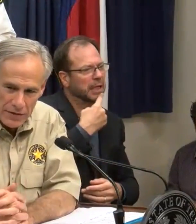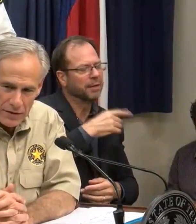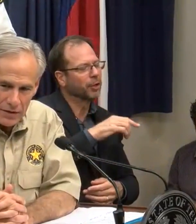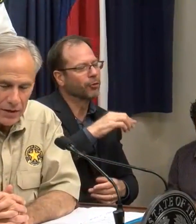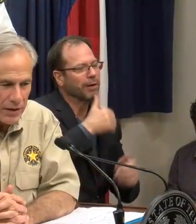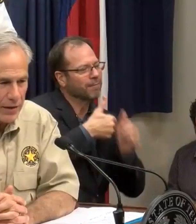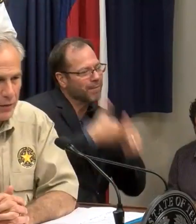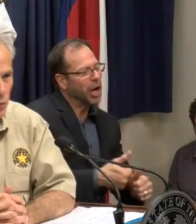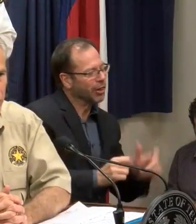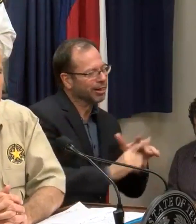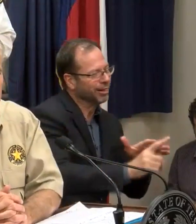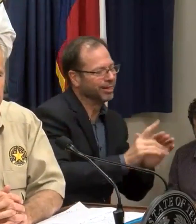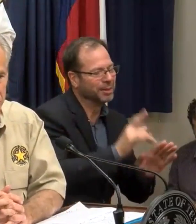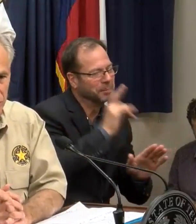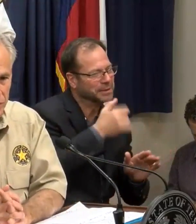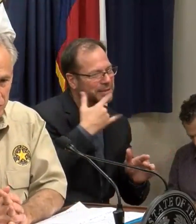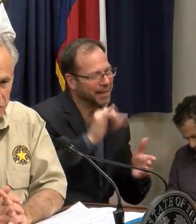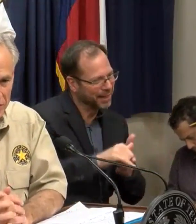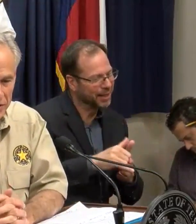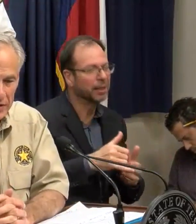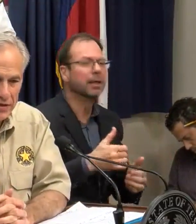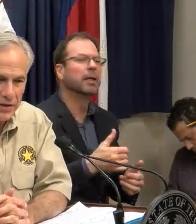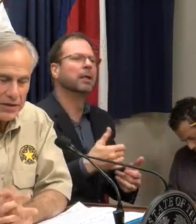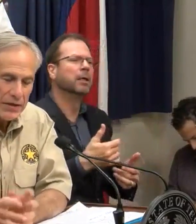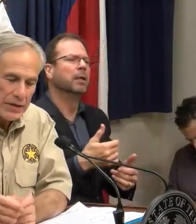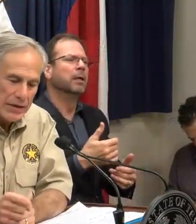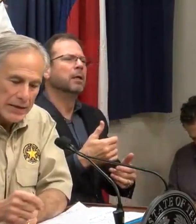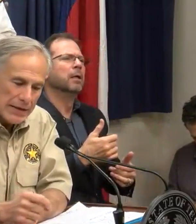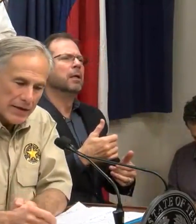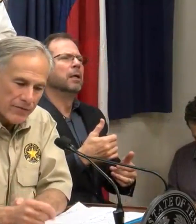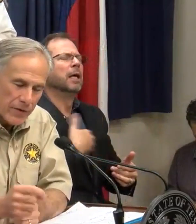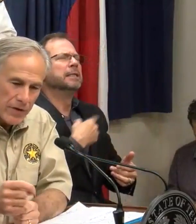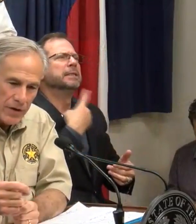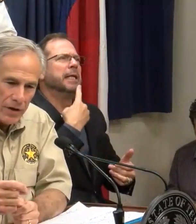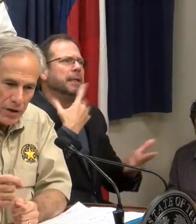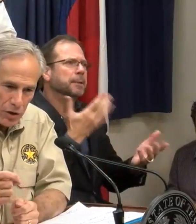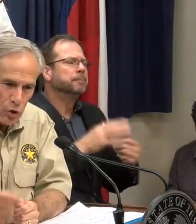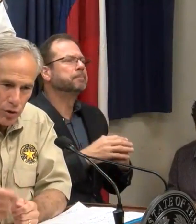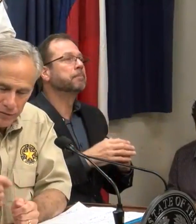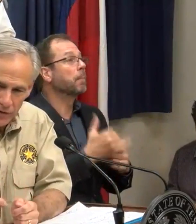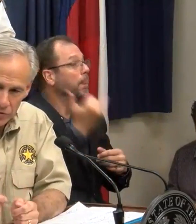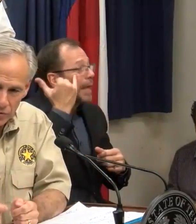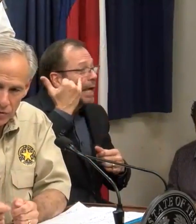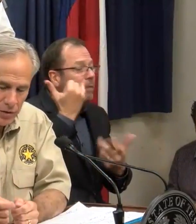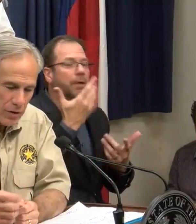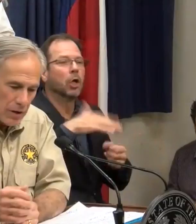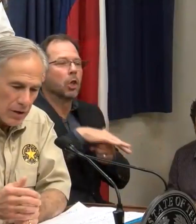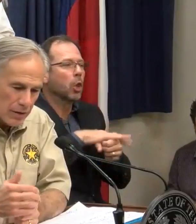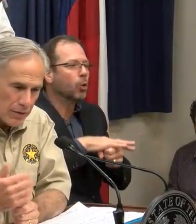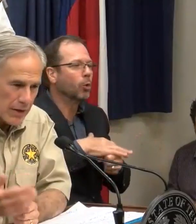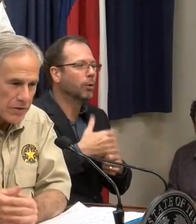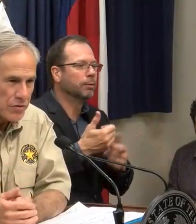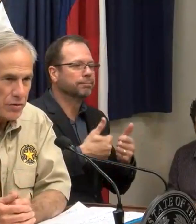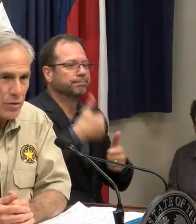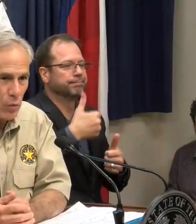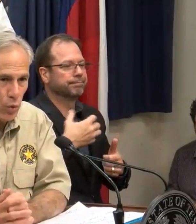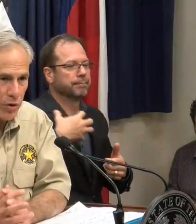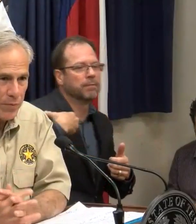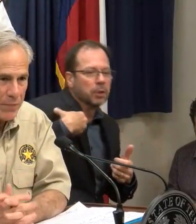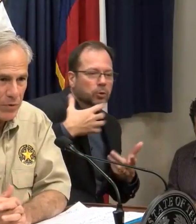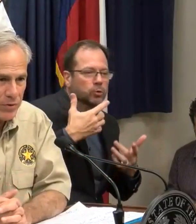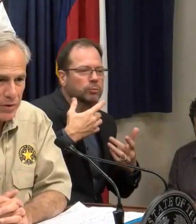heeding it. What I was suggesting is that if a local official has